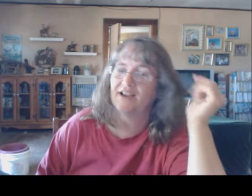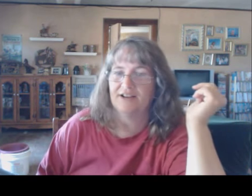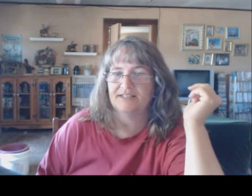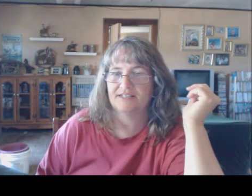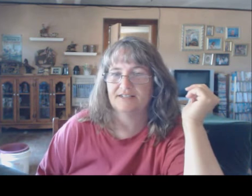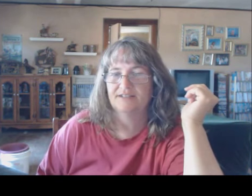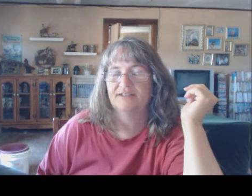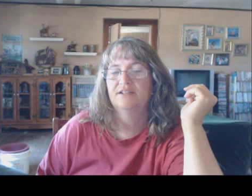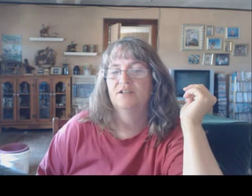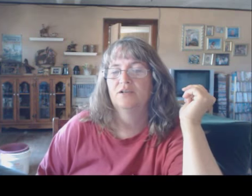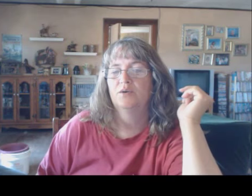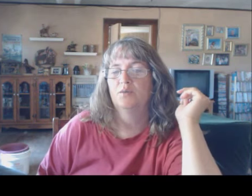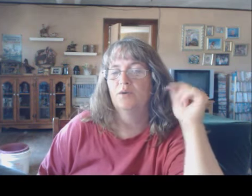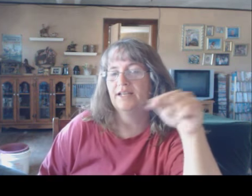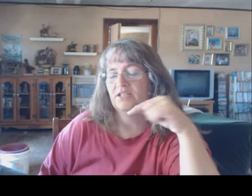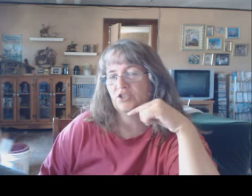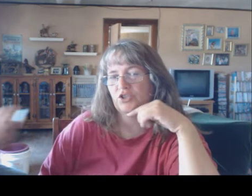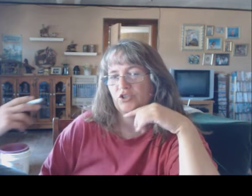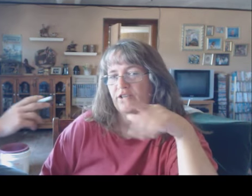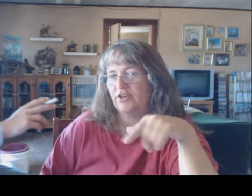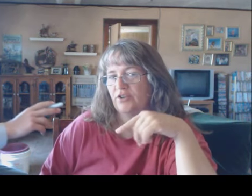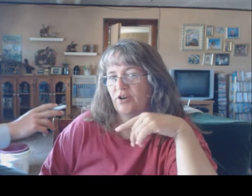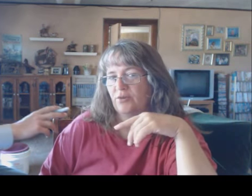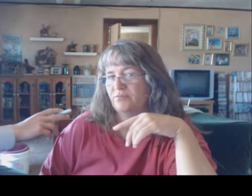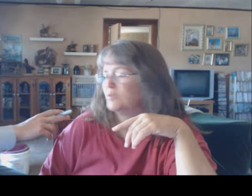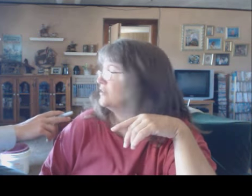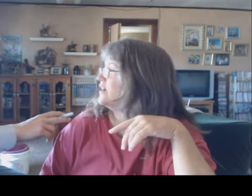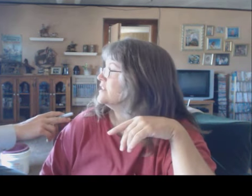Garrett went to their new home, correct?